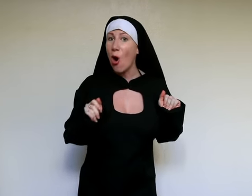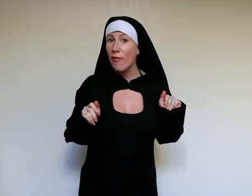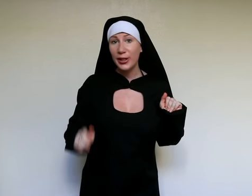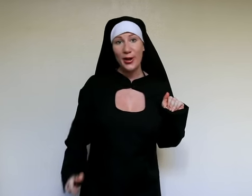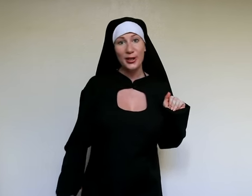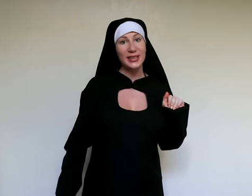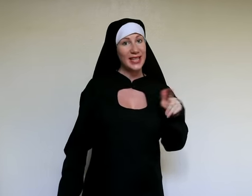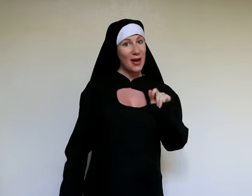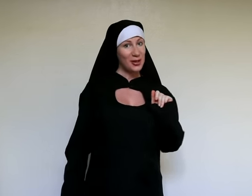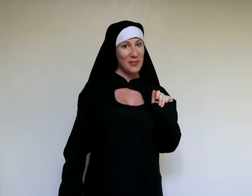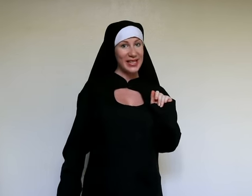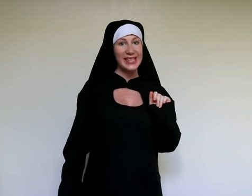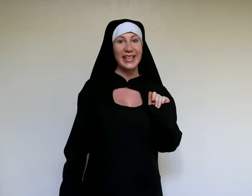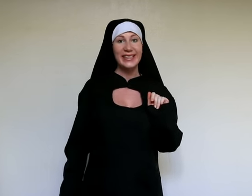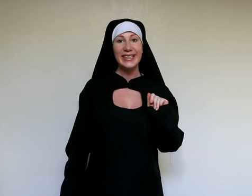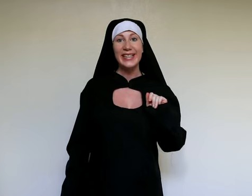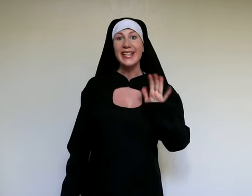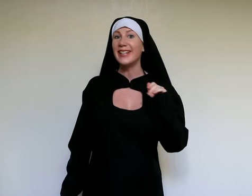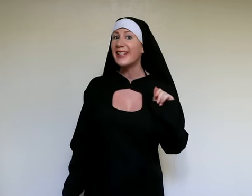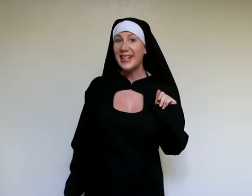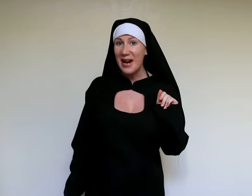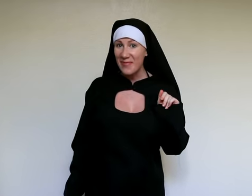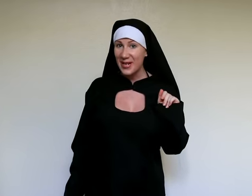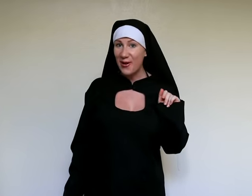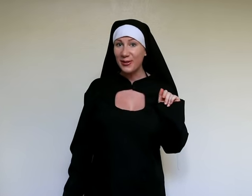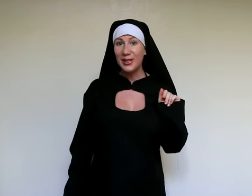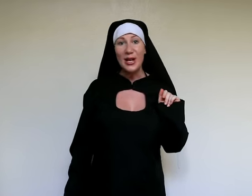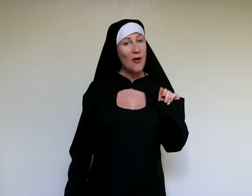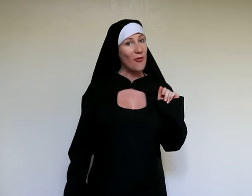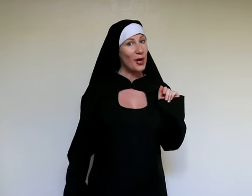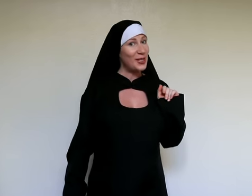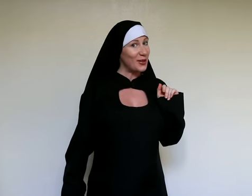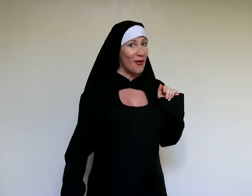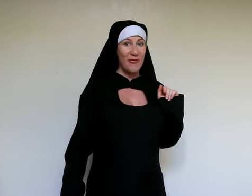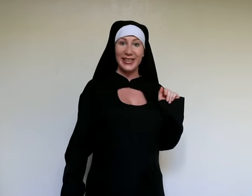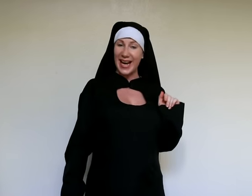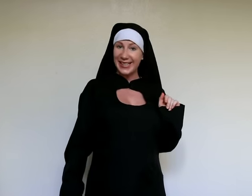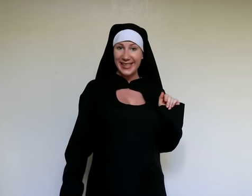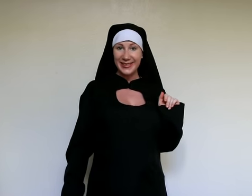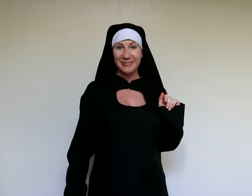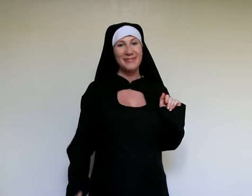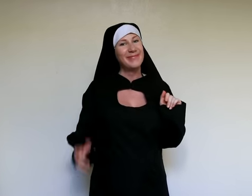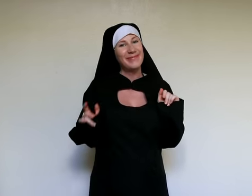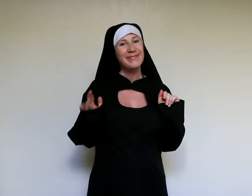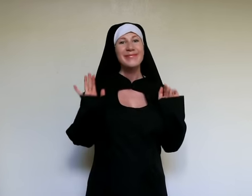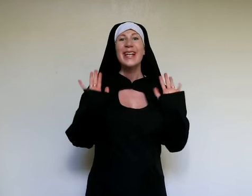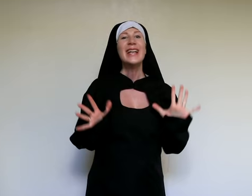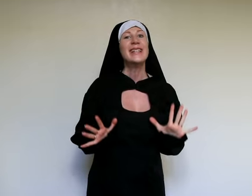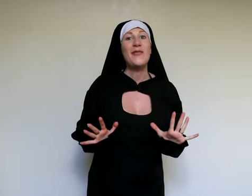overheard an announcement that there is a company called Voices of Variety. They